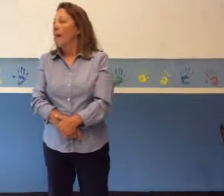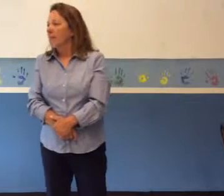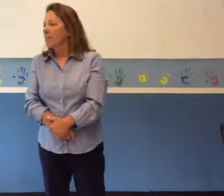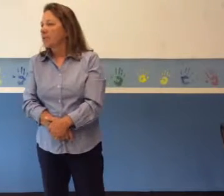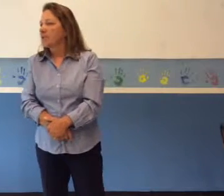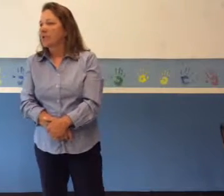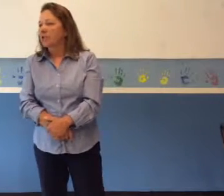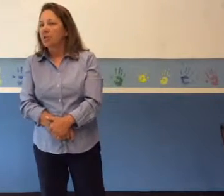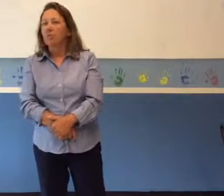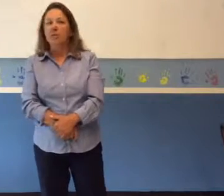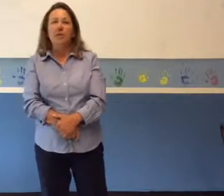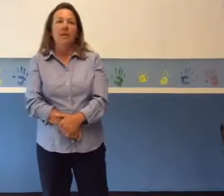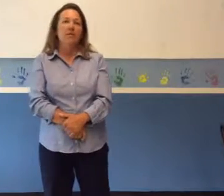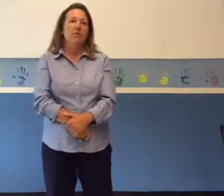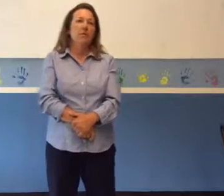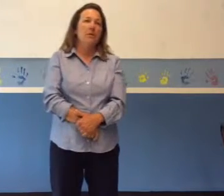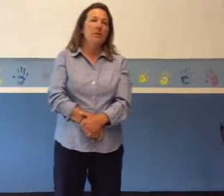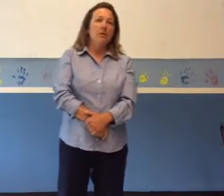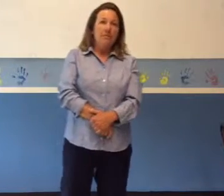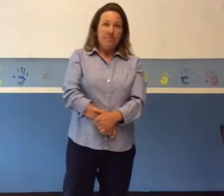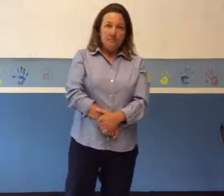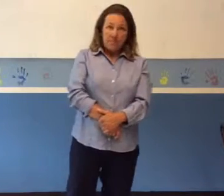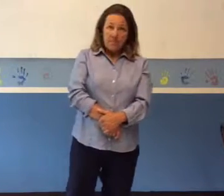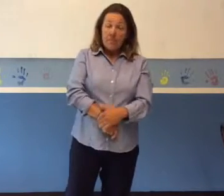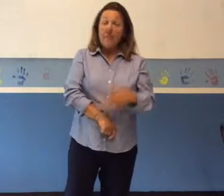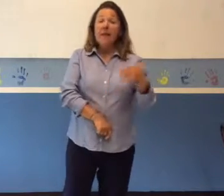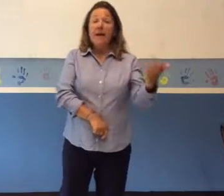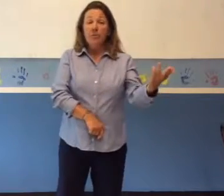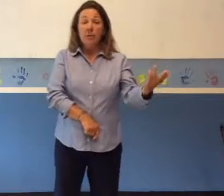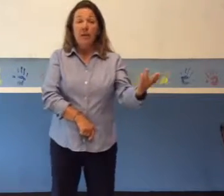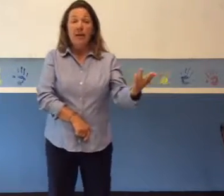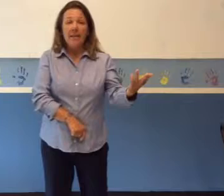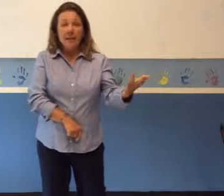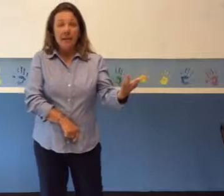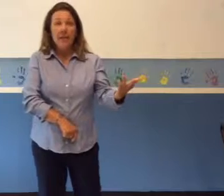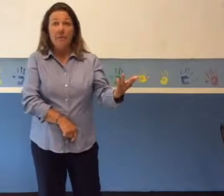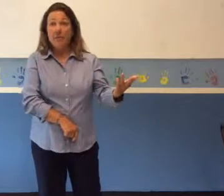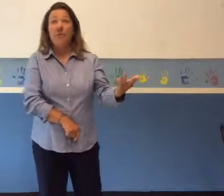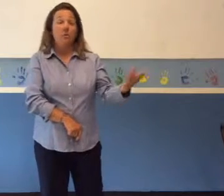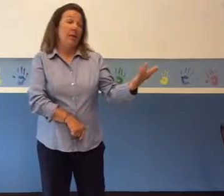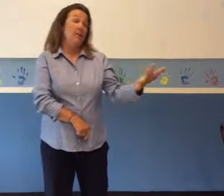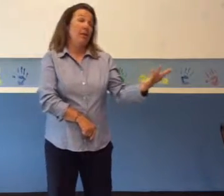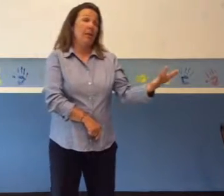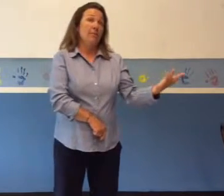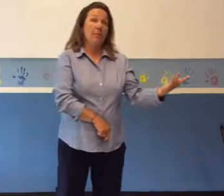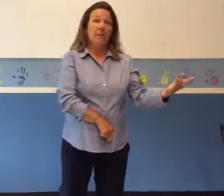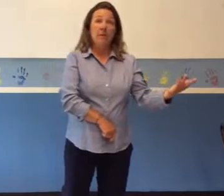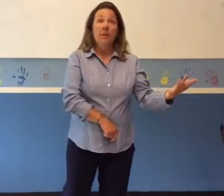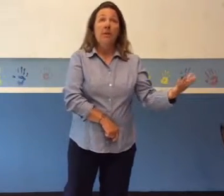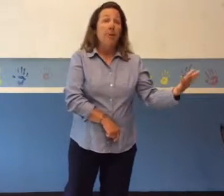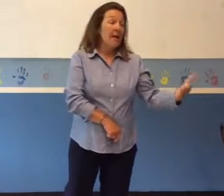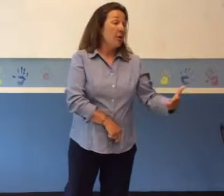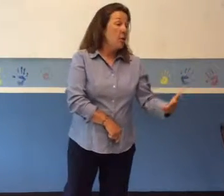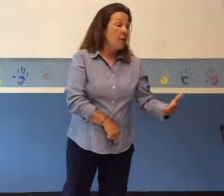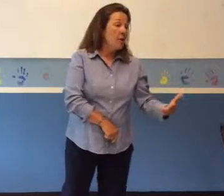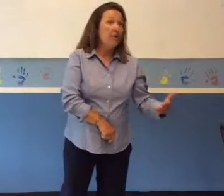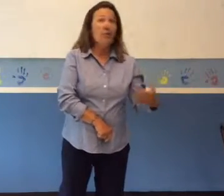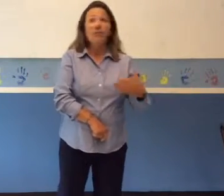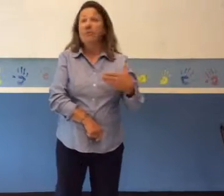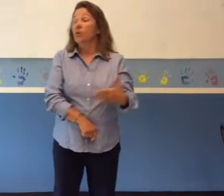that much to our children and grandchildren. That is where the idea of teacher merit pay comes in. Paying a good teacher for